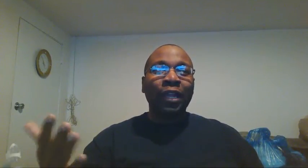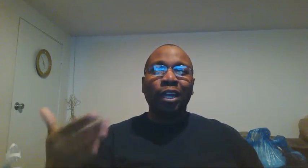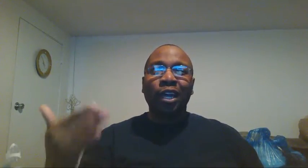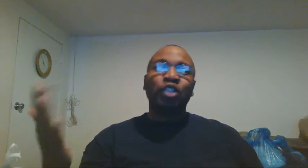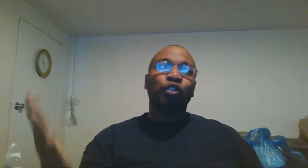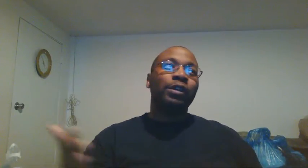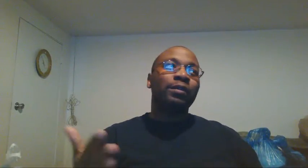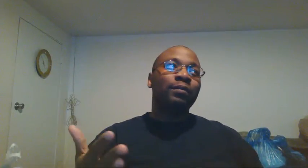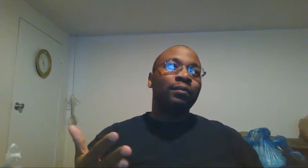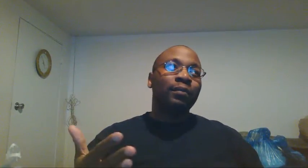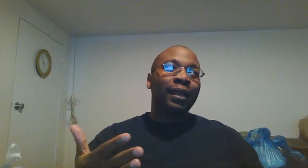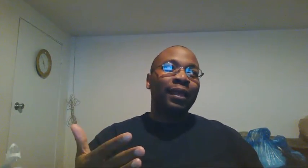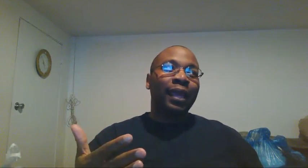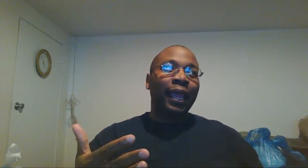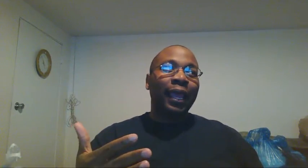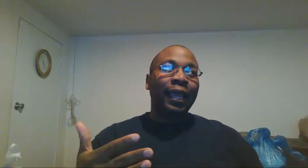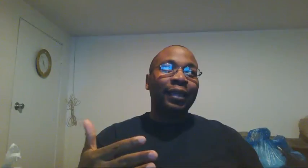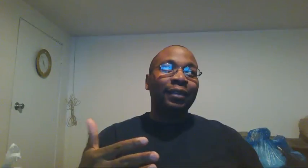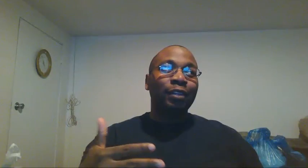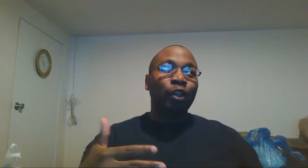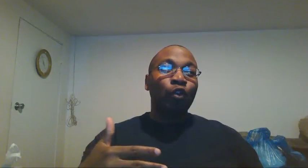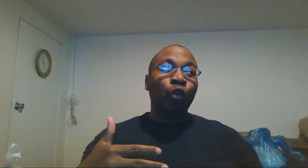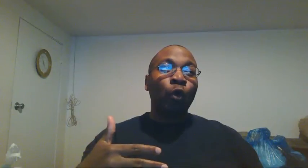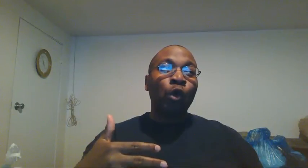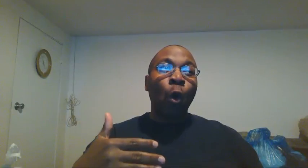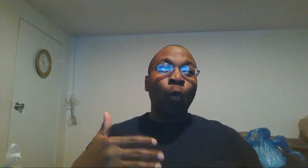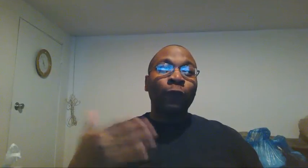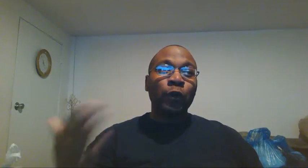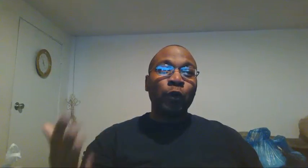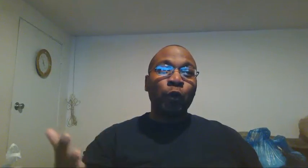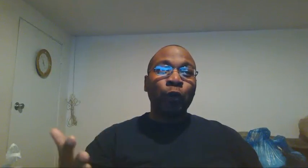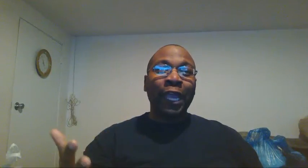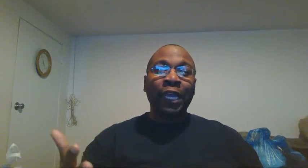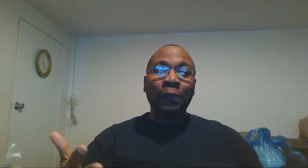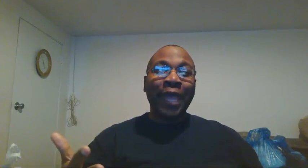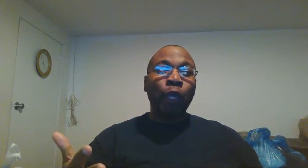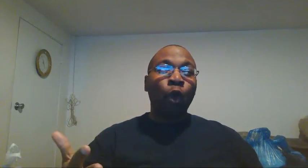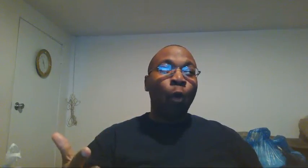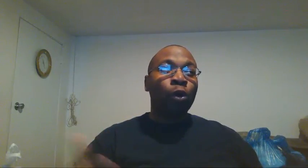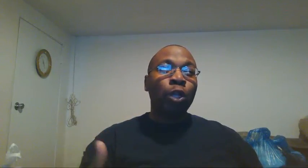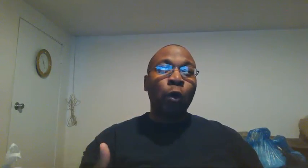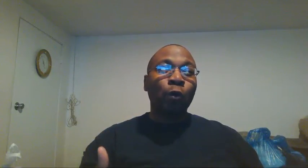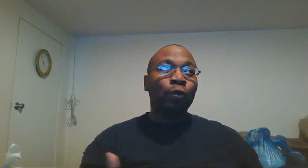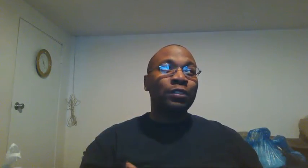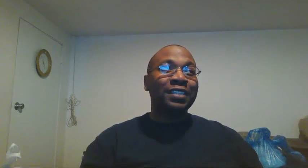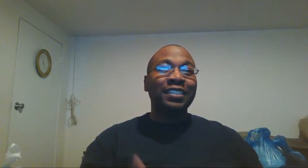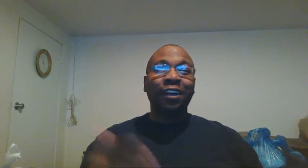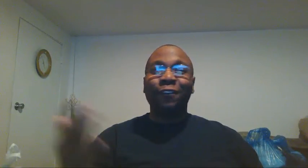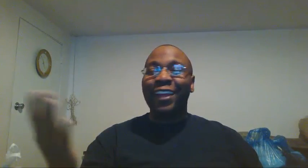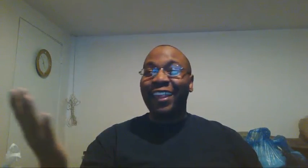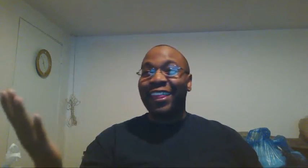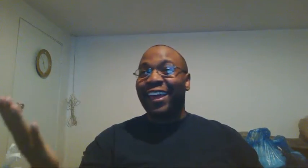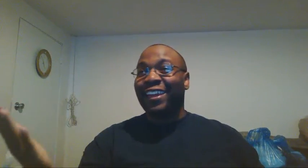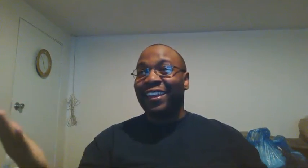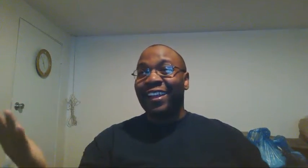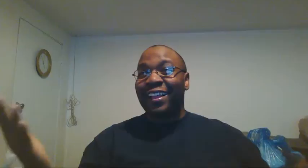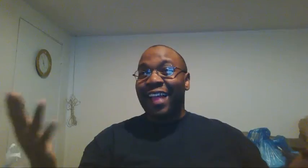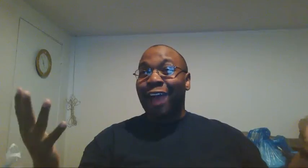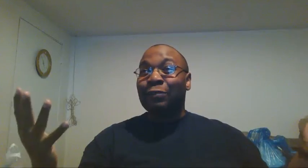country and grow your own food and make your own clothes and stuff like that i don't see